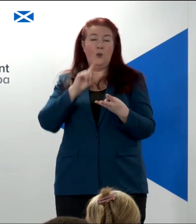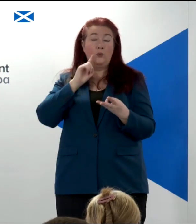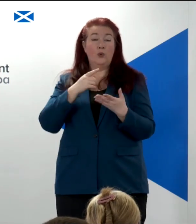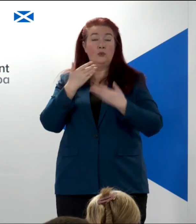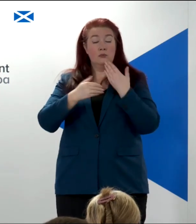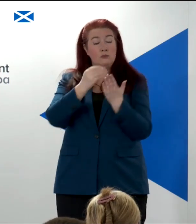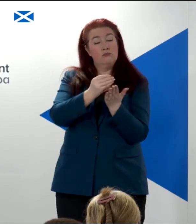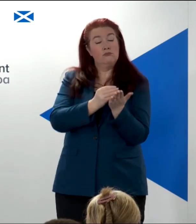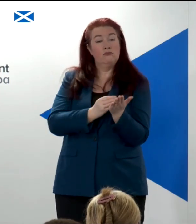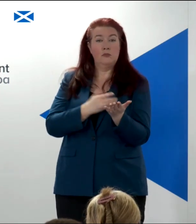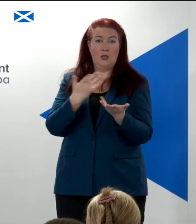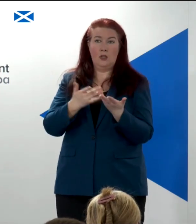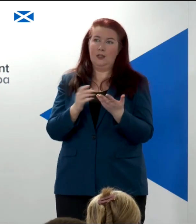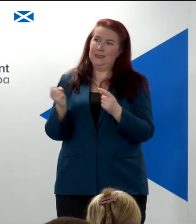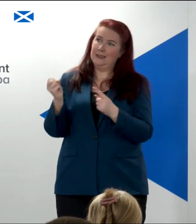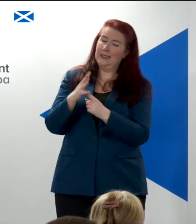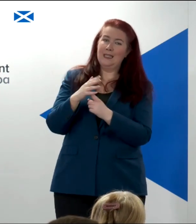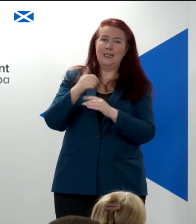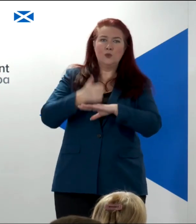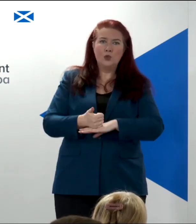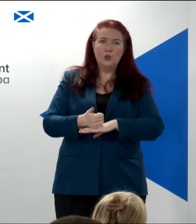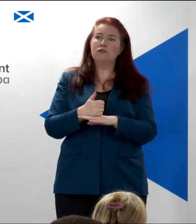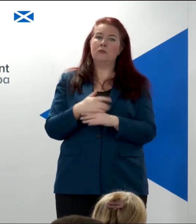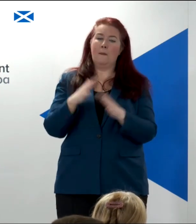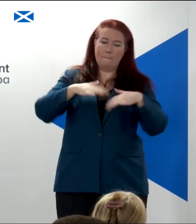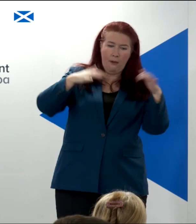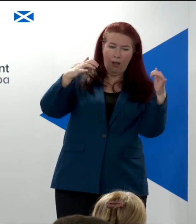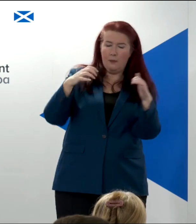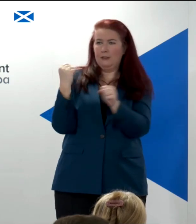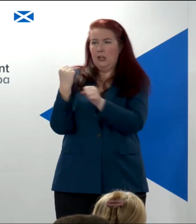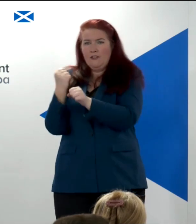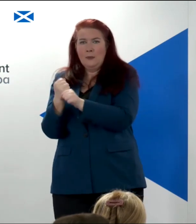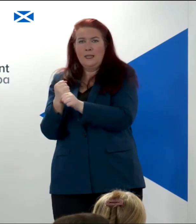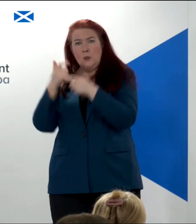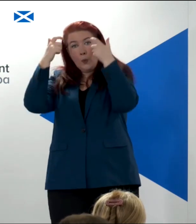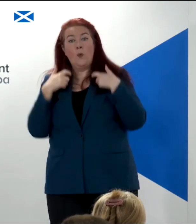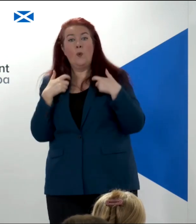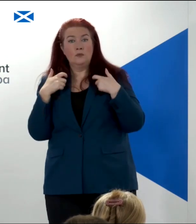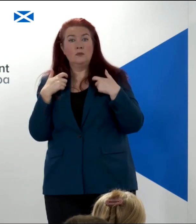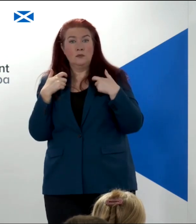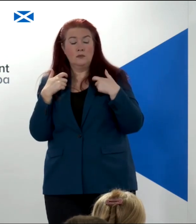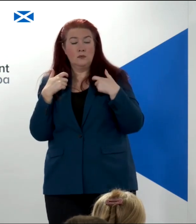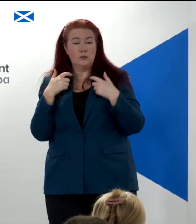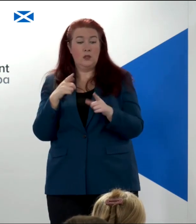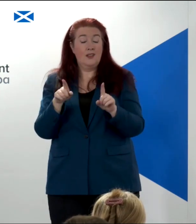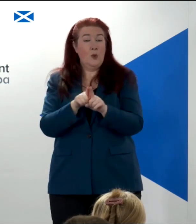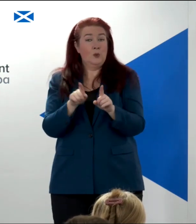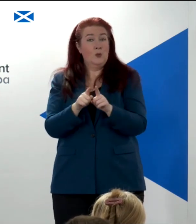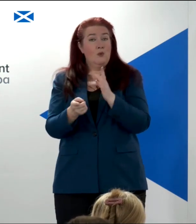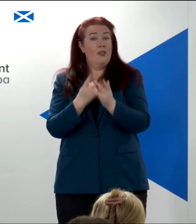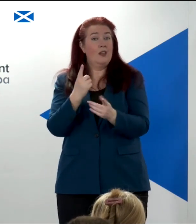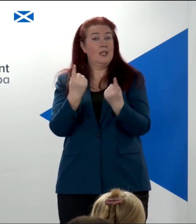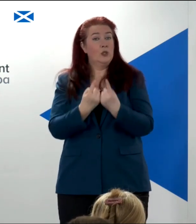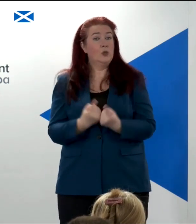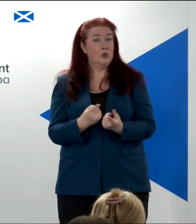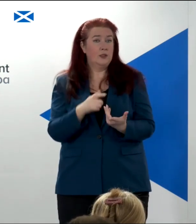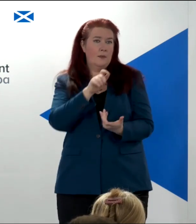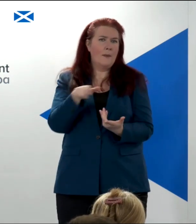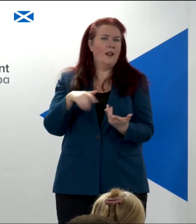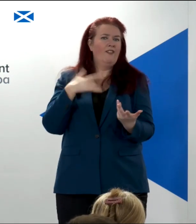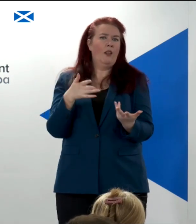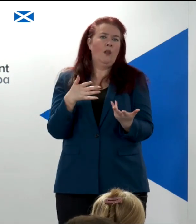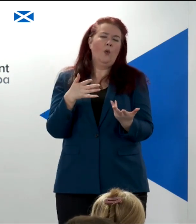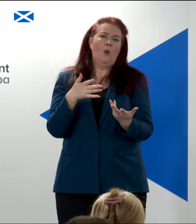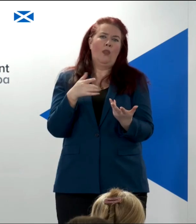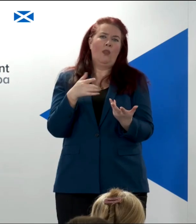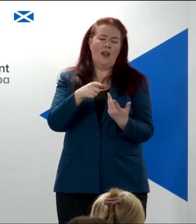key institutions such as parliament, the government, the courts, but also contain measures on other issues which people see as